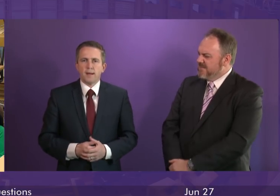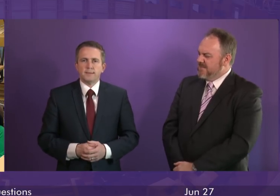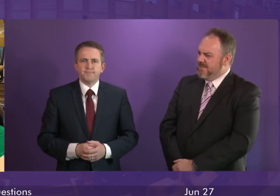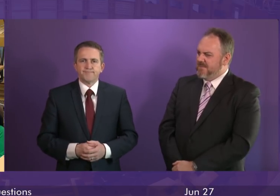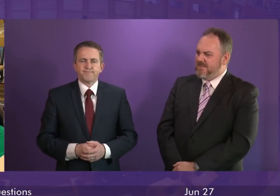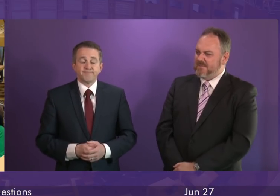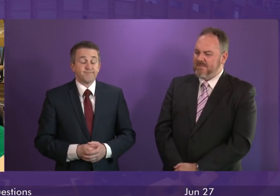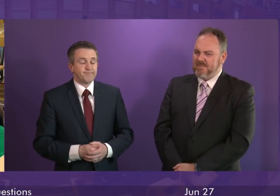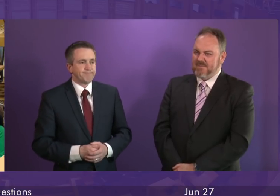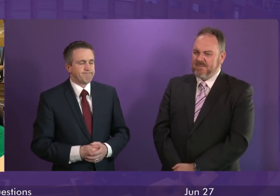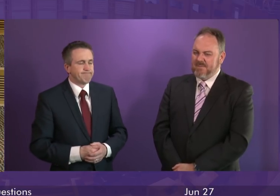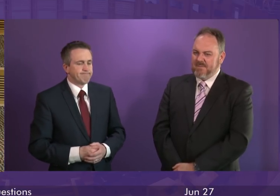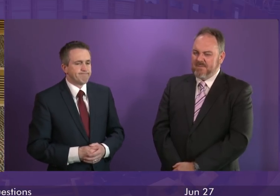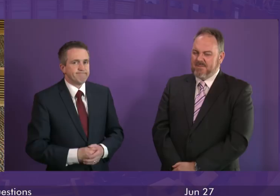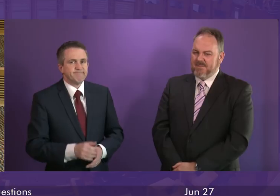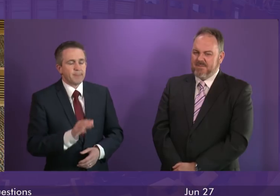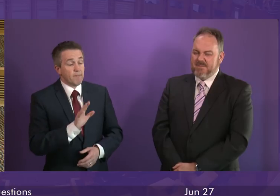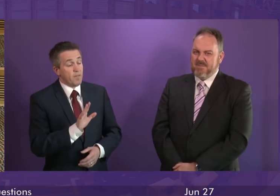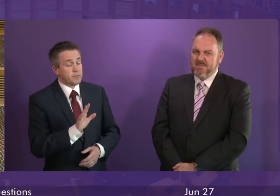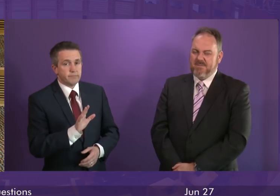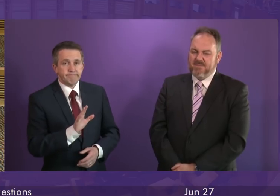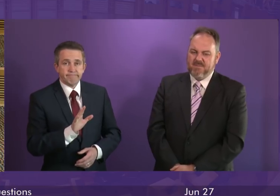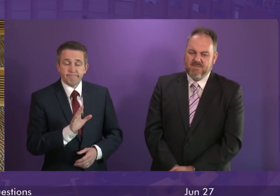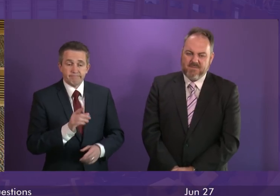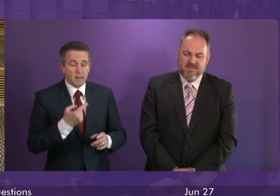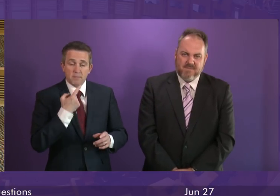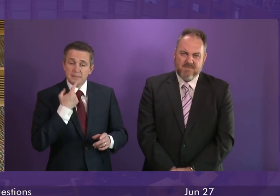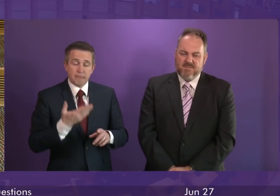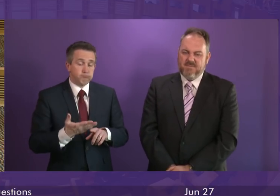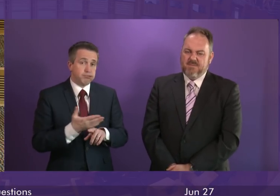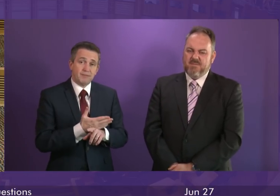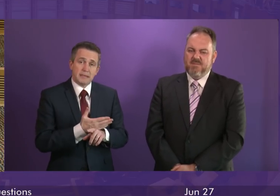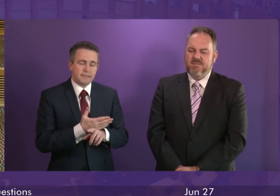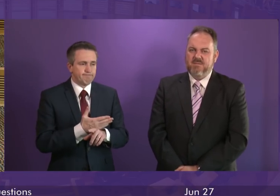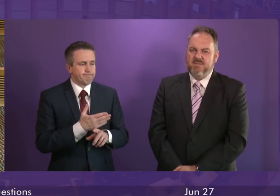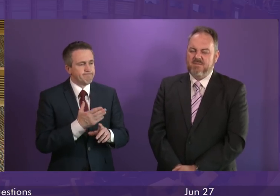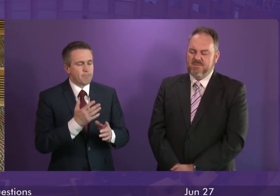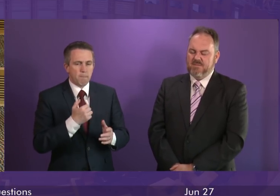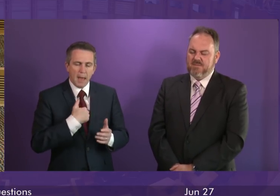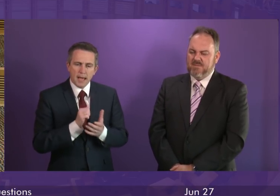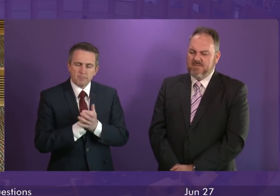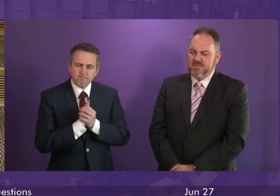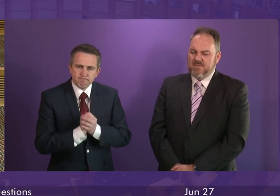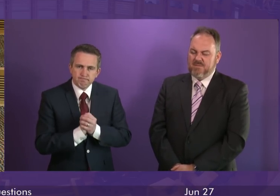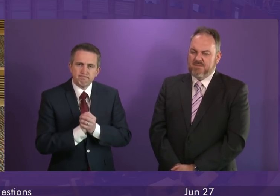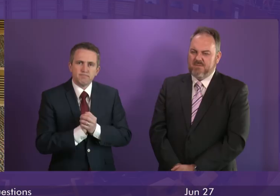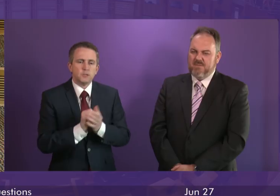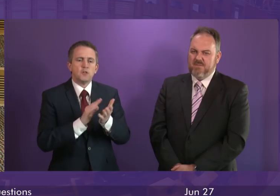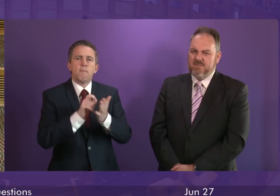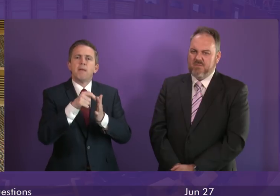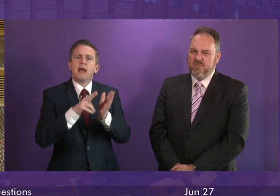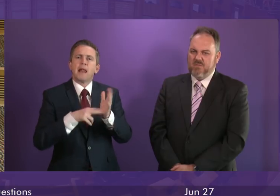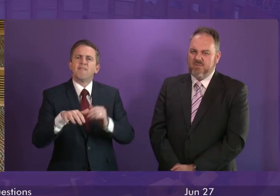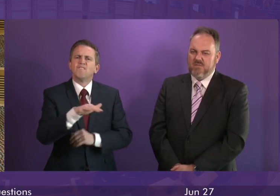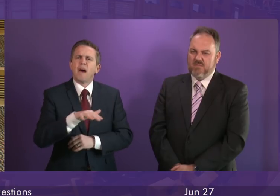Well, can I firstly again, as I have done previously, put on record my condolences to the McClelland family